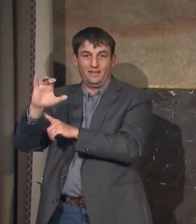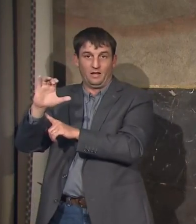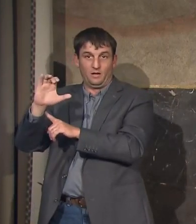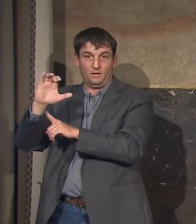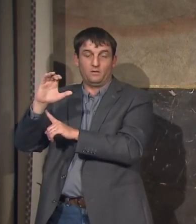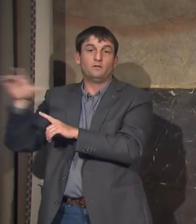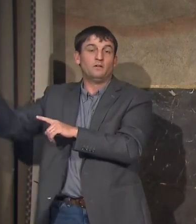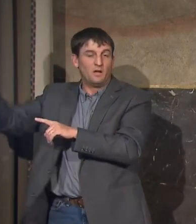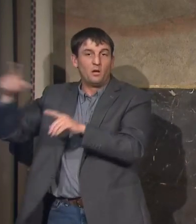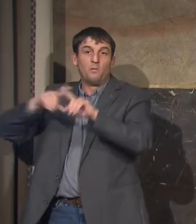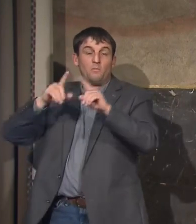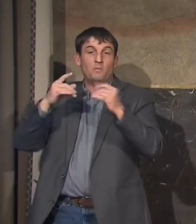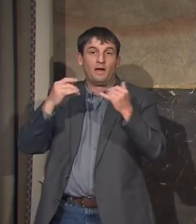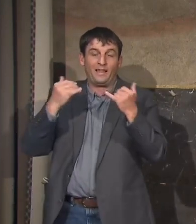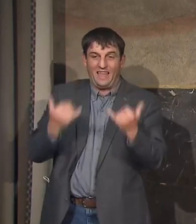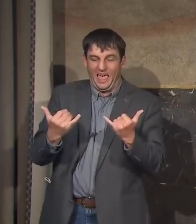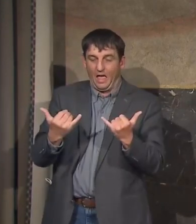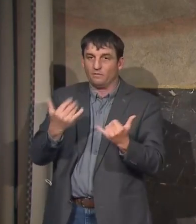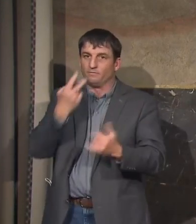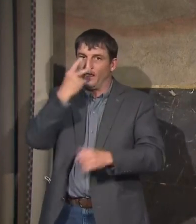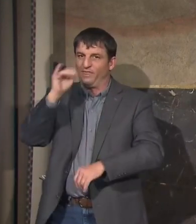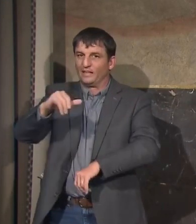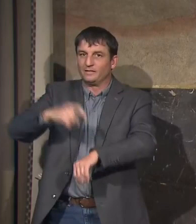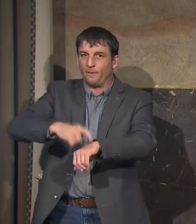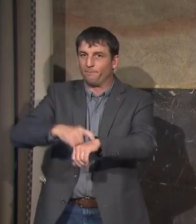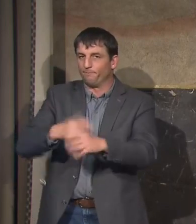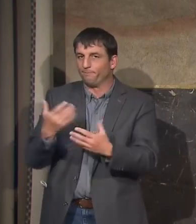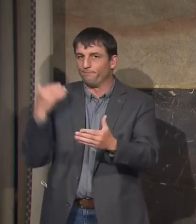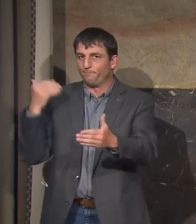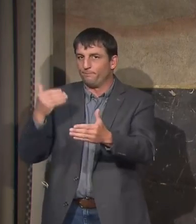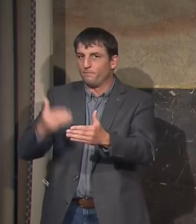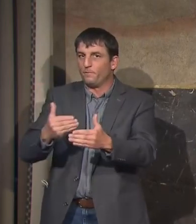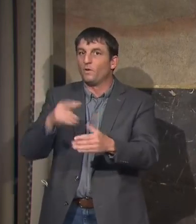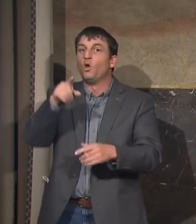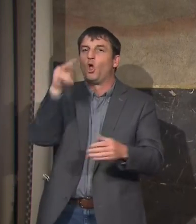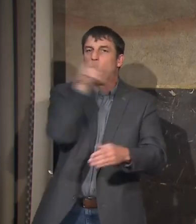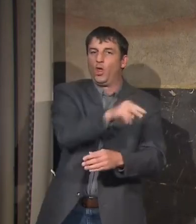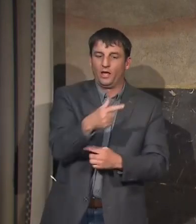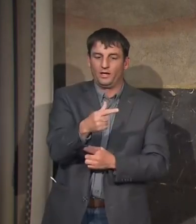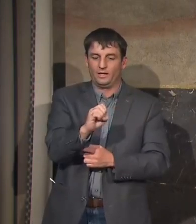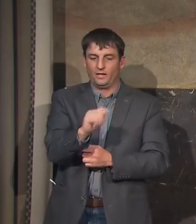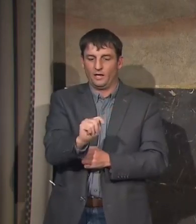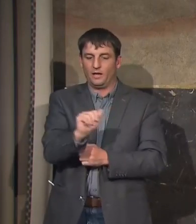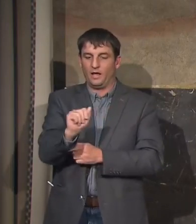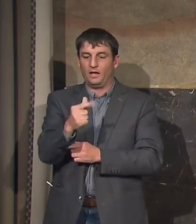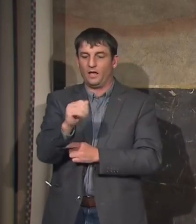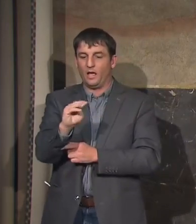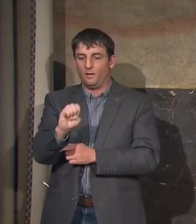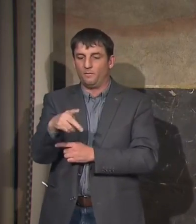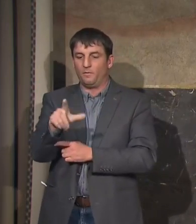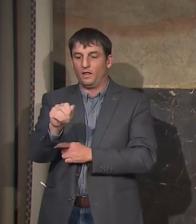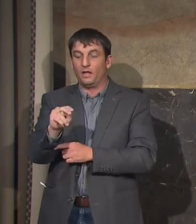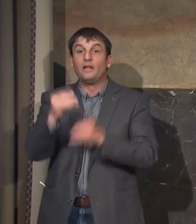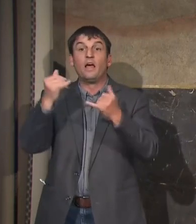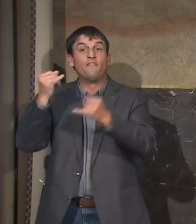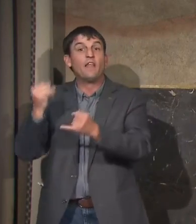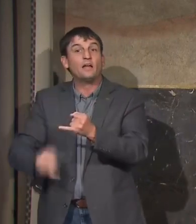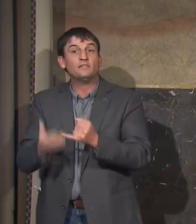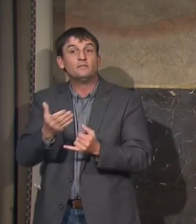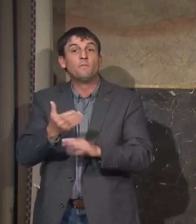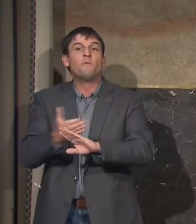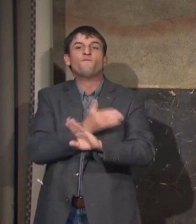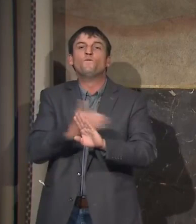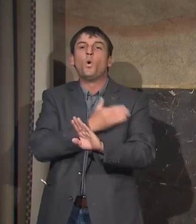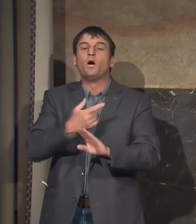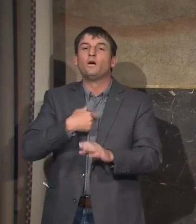everybody to get a game plan. Finally before I take questions I want to congratulate all the graduates,